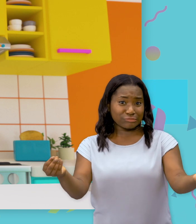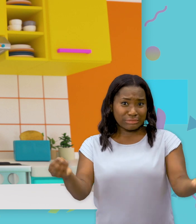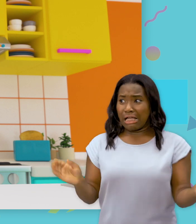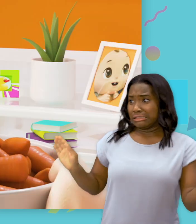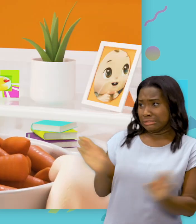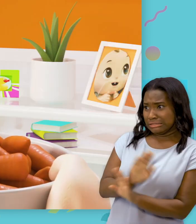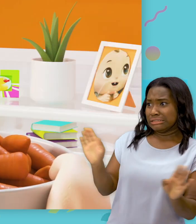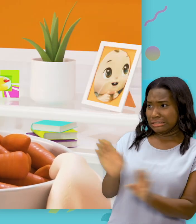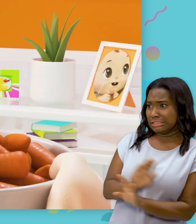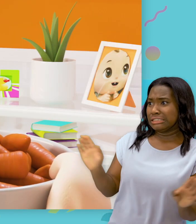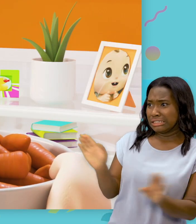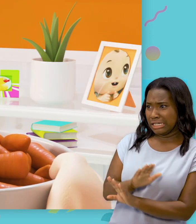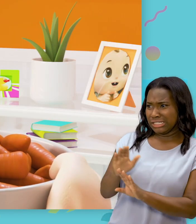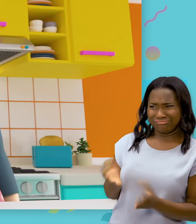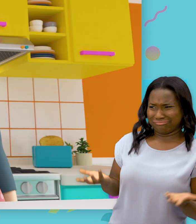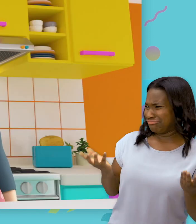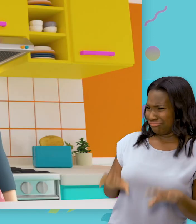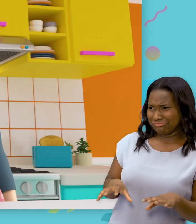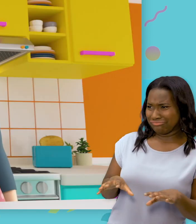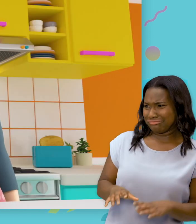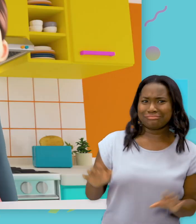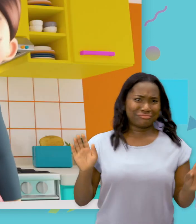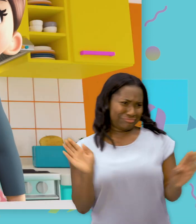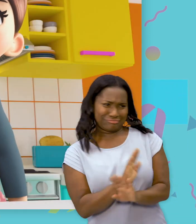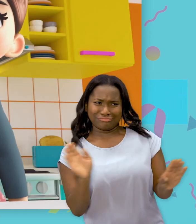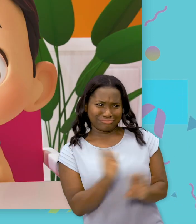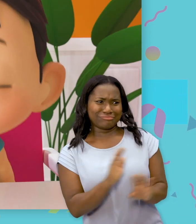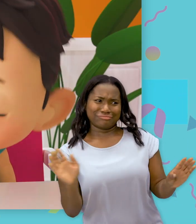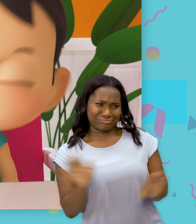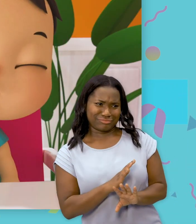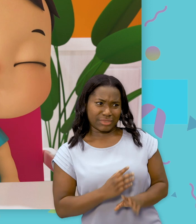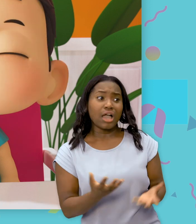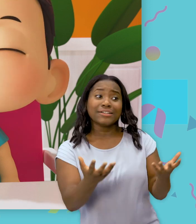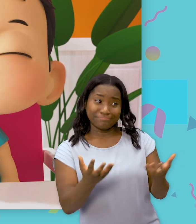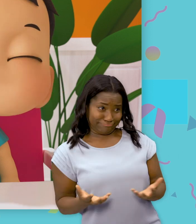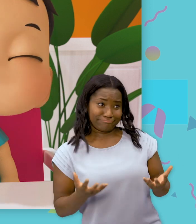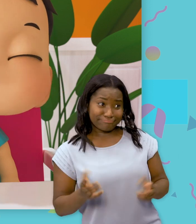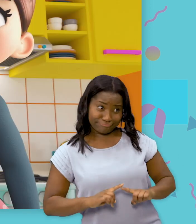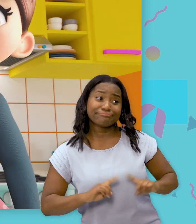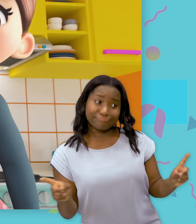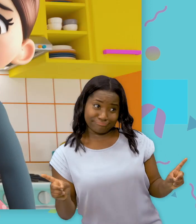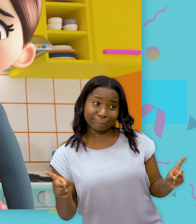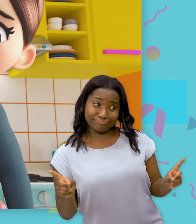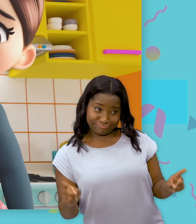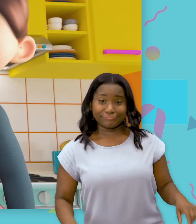No, no, no, we don't want that to eat No, no, no, we'd like a different